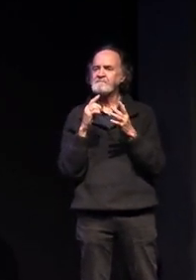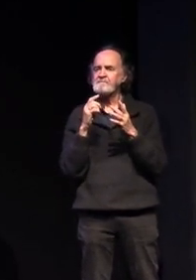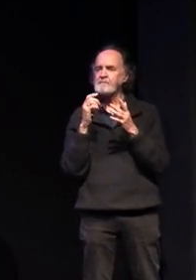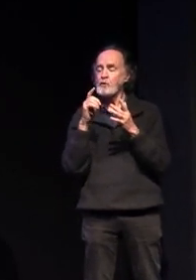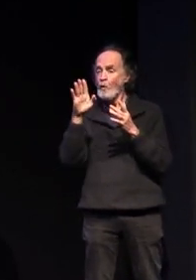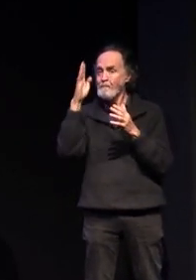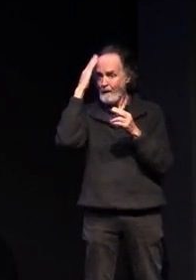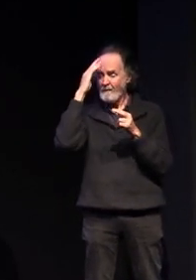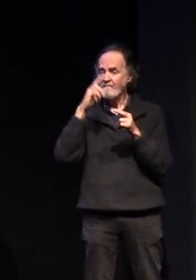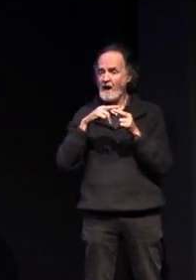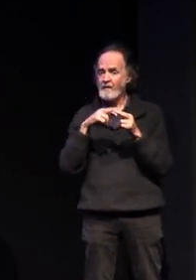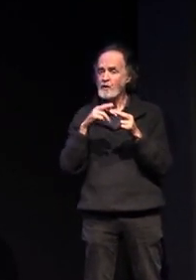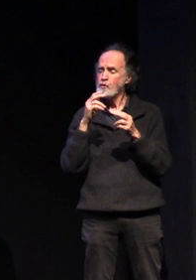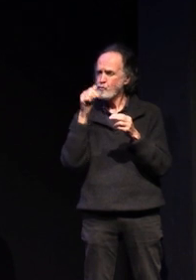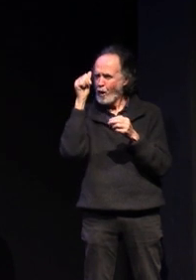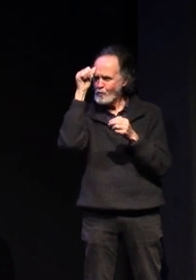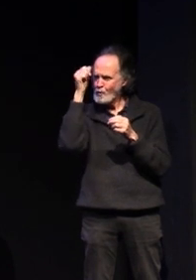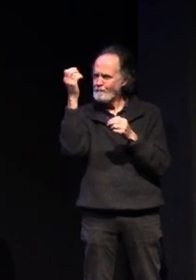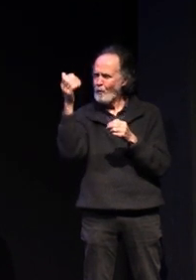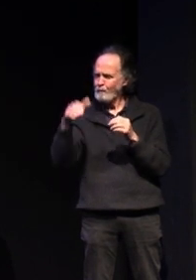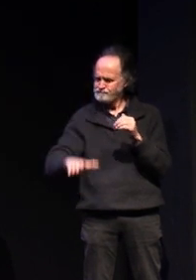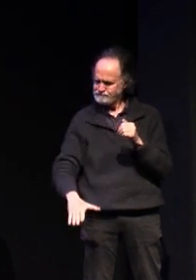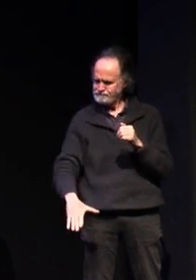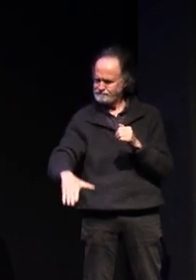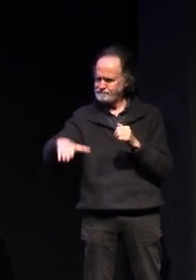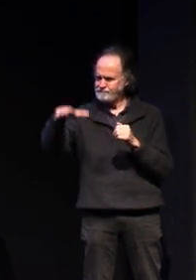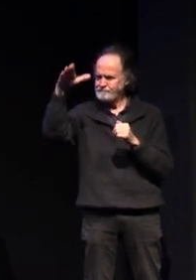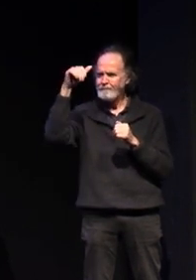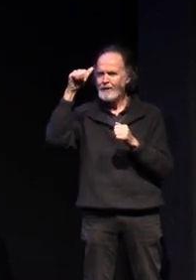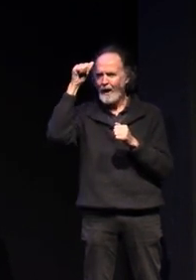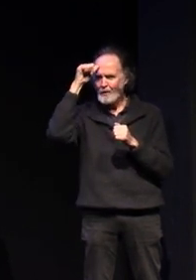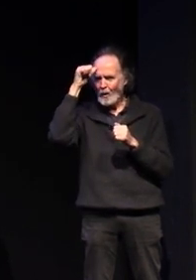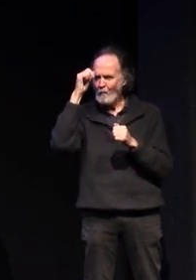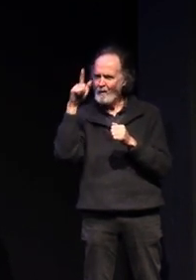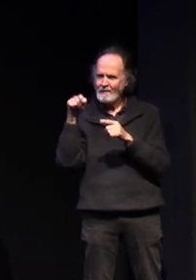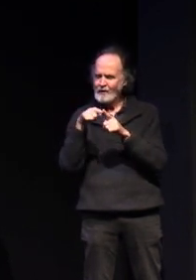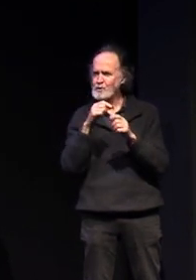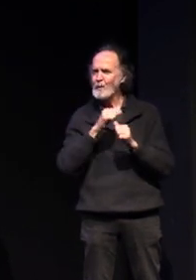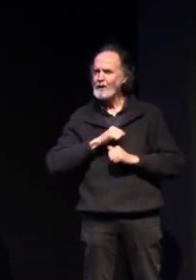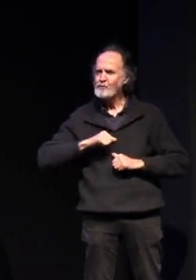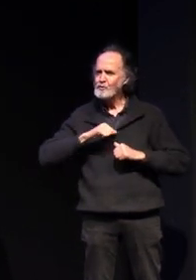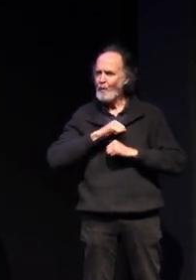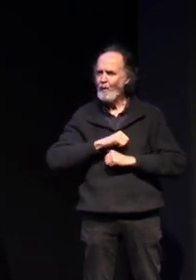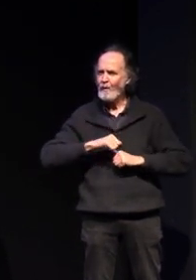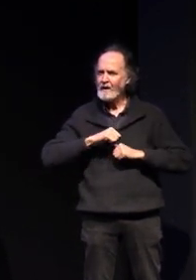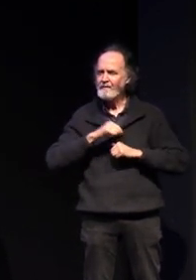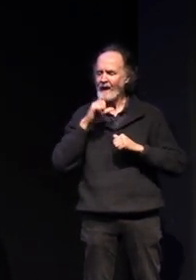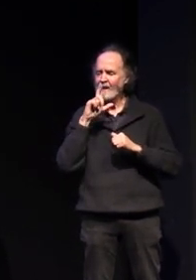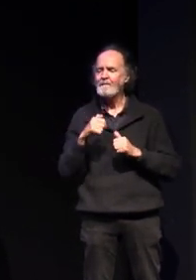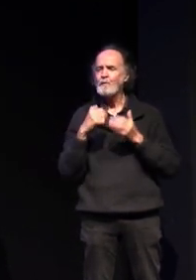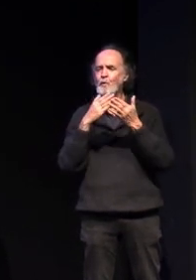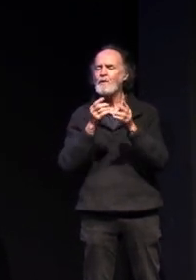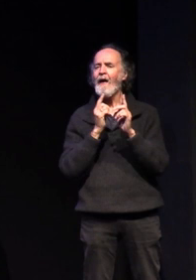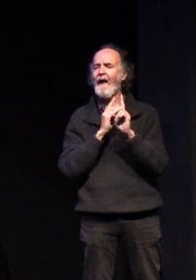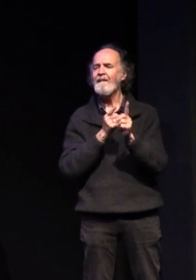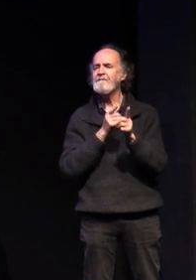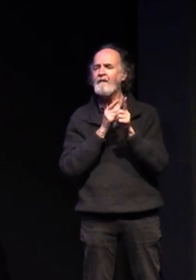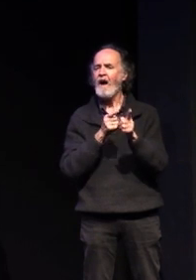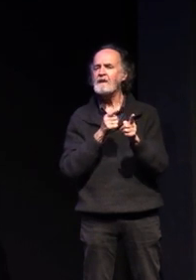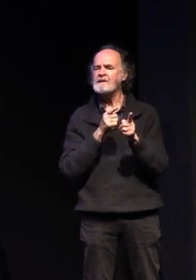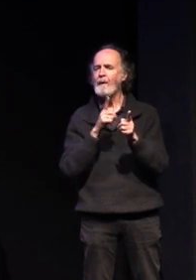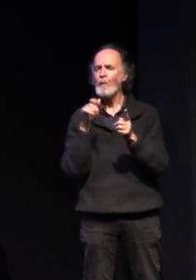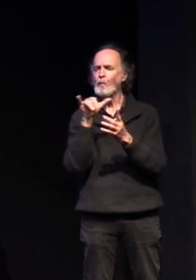they have known you for quite a number of years i'm sure they could offer some advice and and have some conversations about those successful